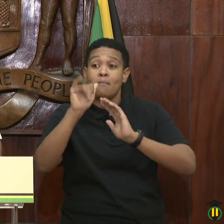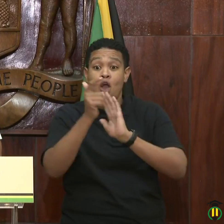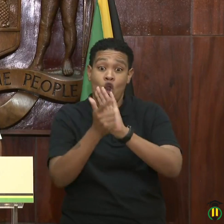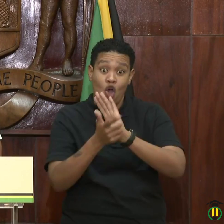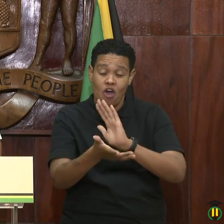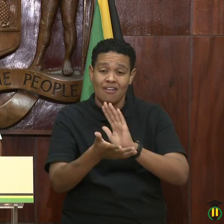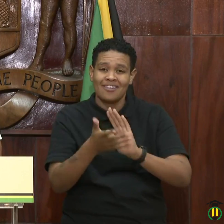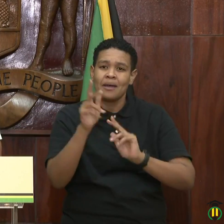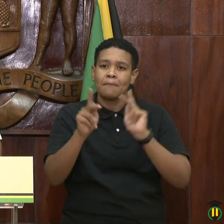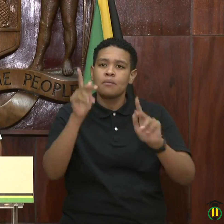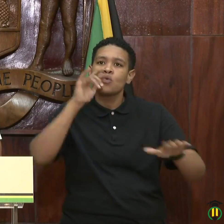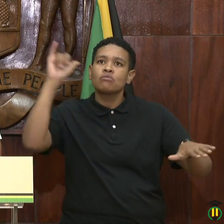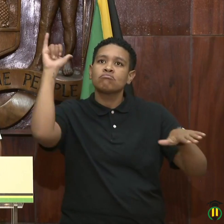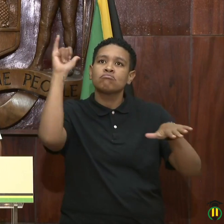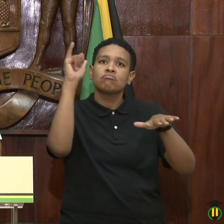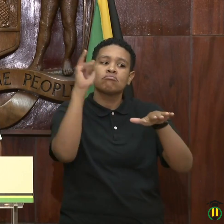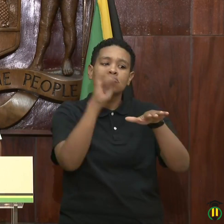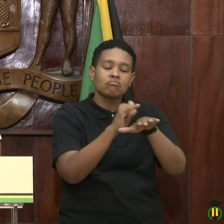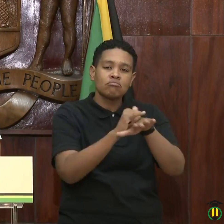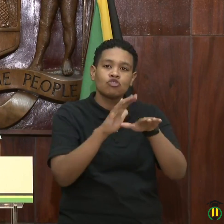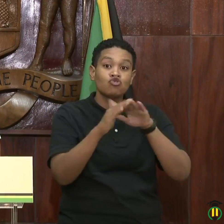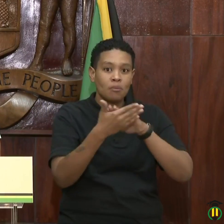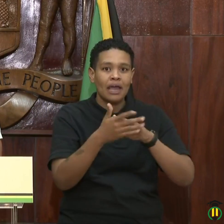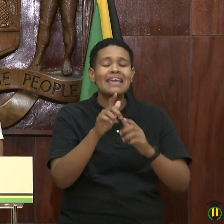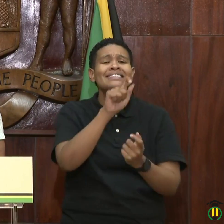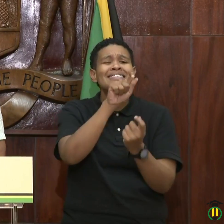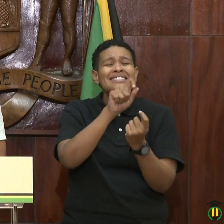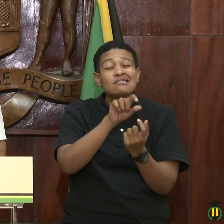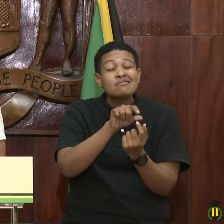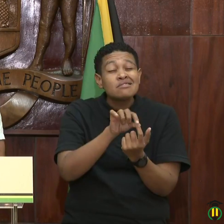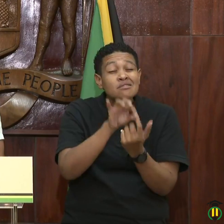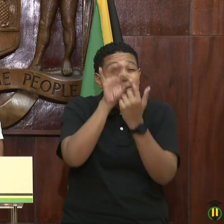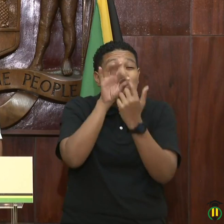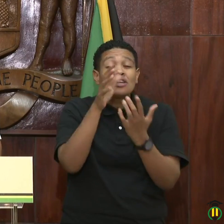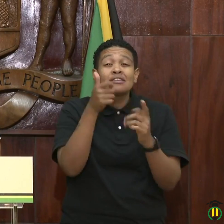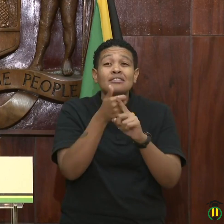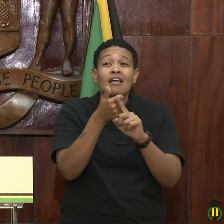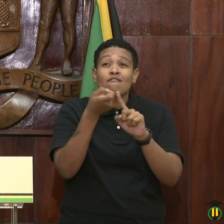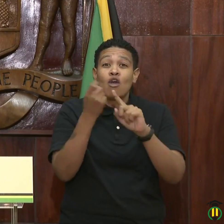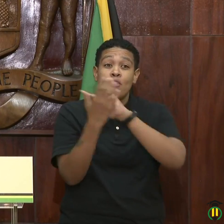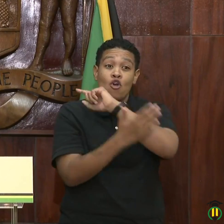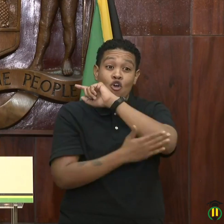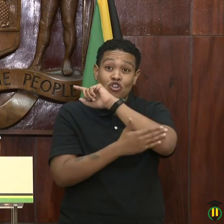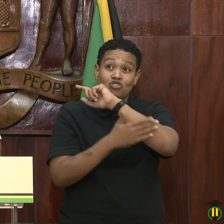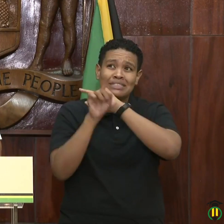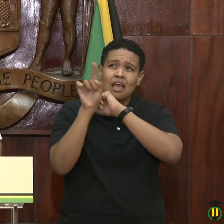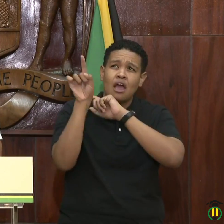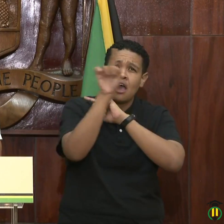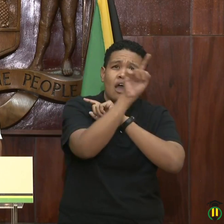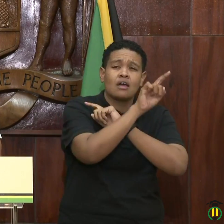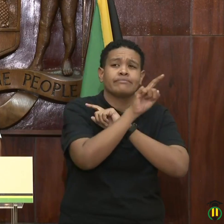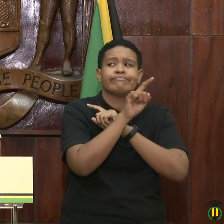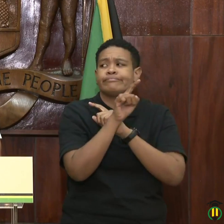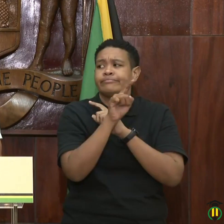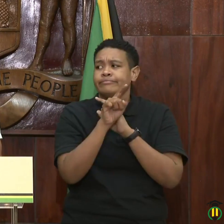that persons coming into the country, particularly as it relates to from countries of origin that are on the